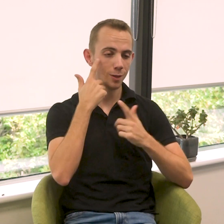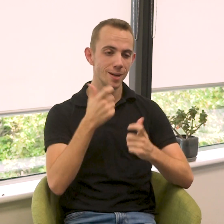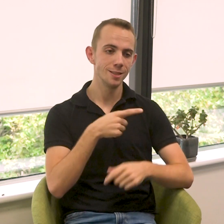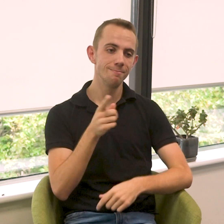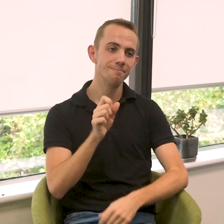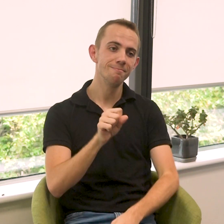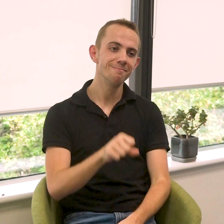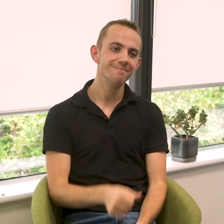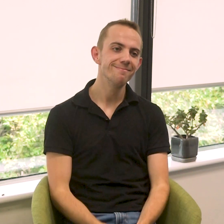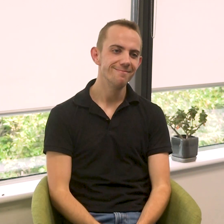recommend it.